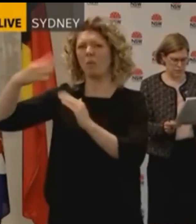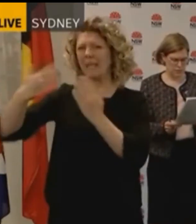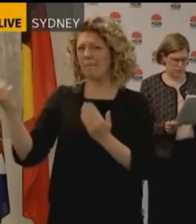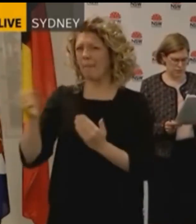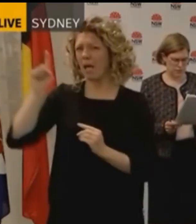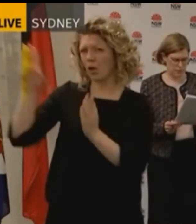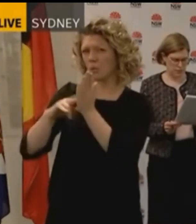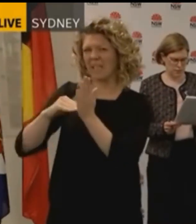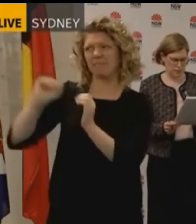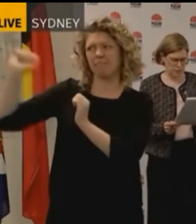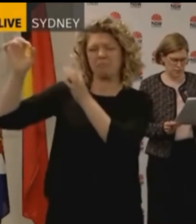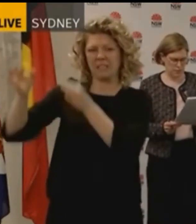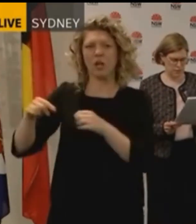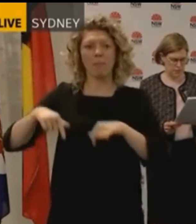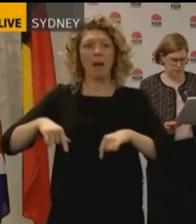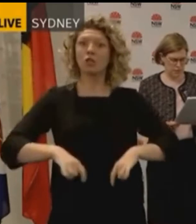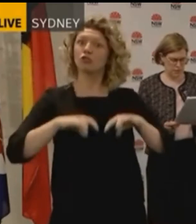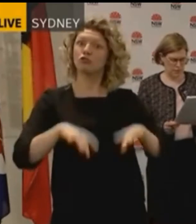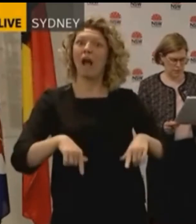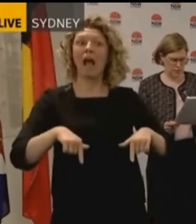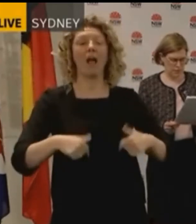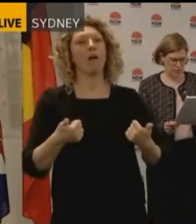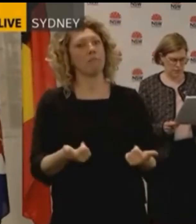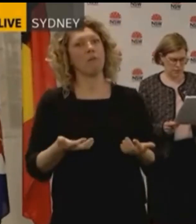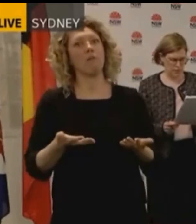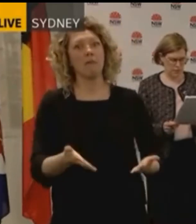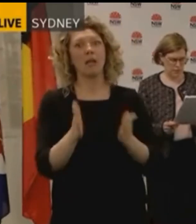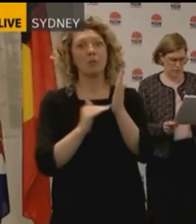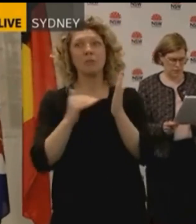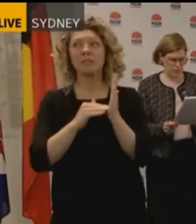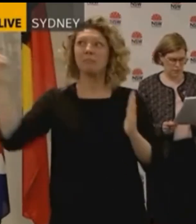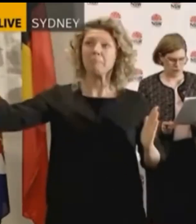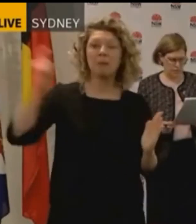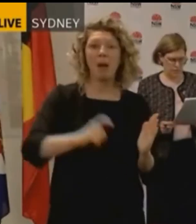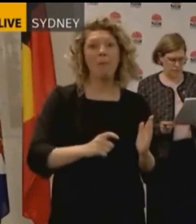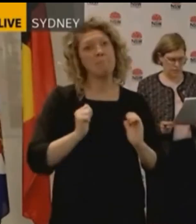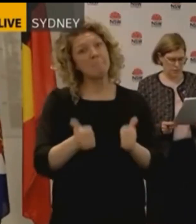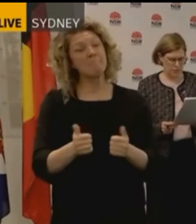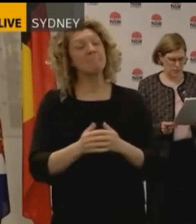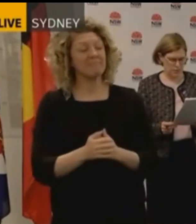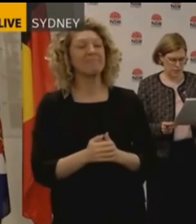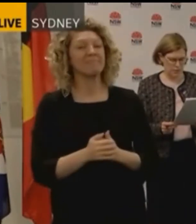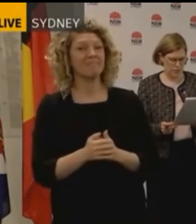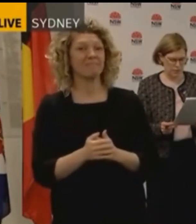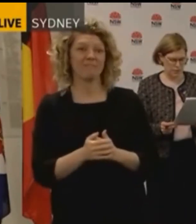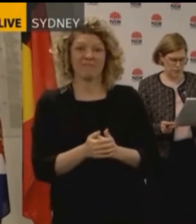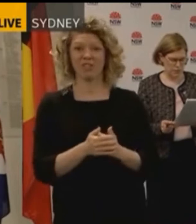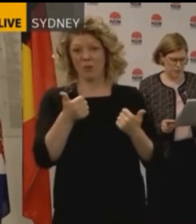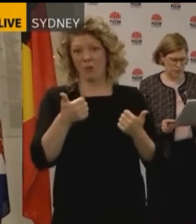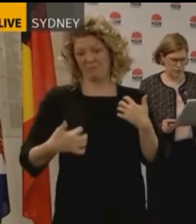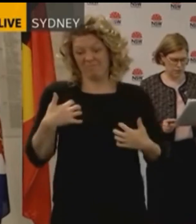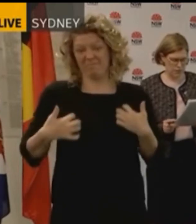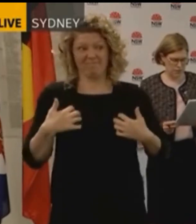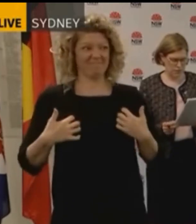for giving us those strict requirements to allow us to safely bring people in from New Zealand. Now this is great news for tourism,